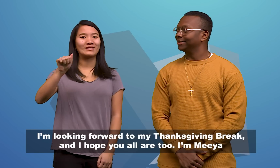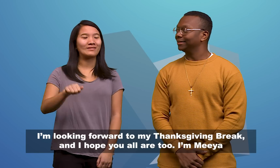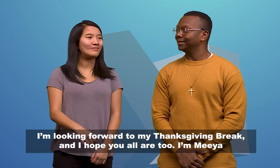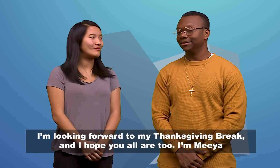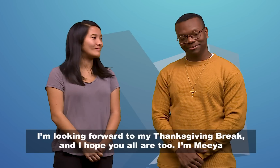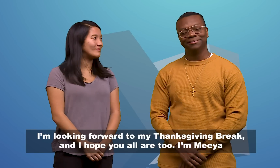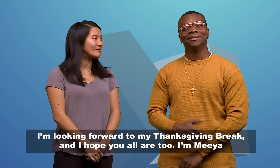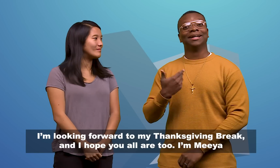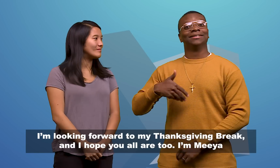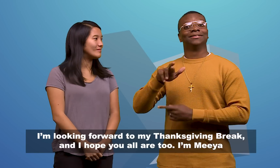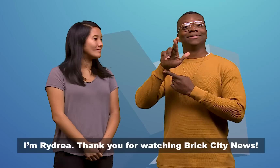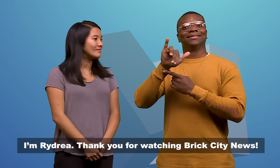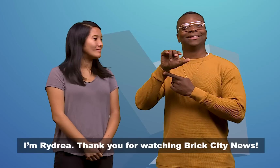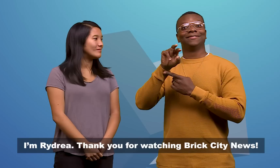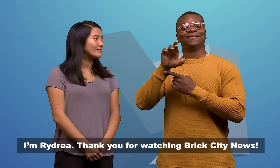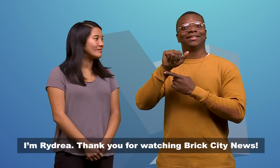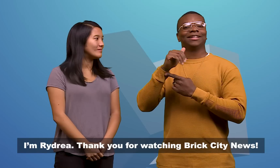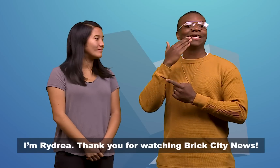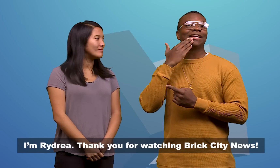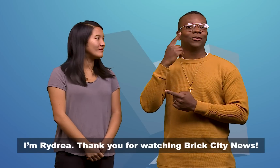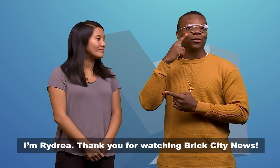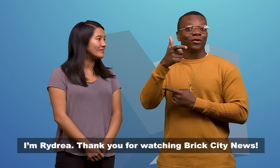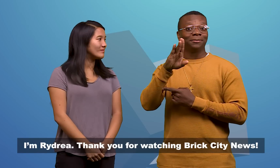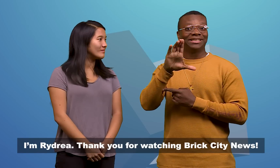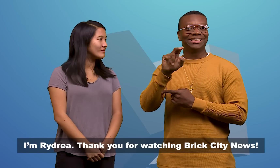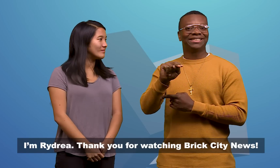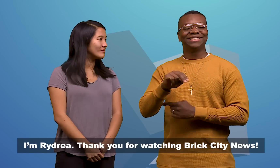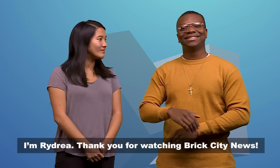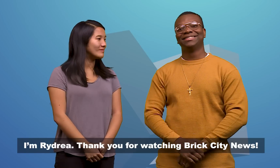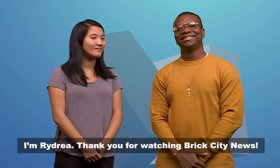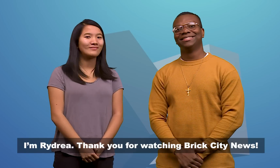too. I'm Mia. I'm Rydrea. Thank you for watching Brick City News.